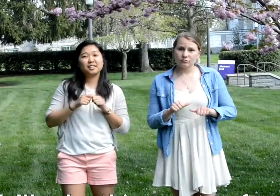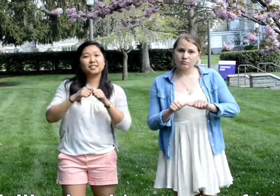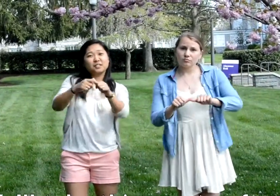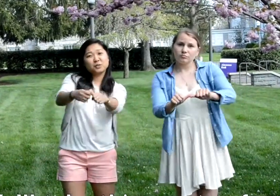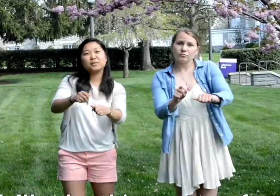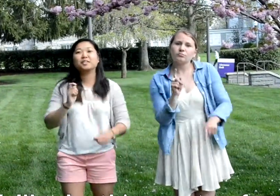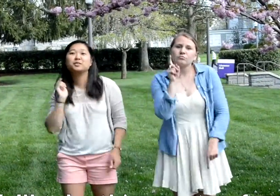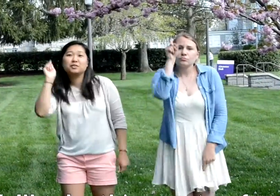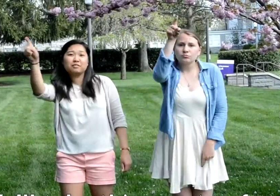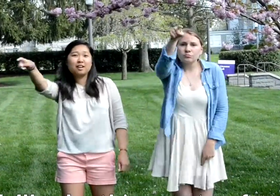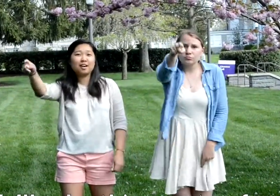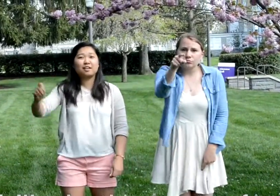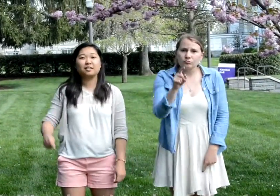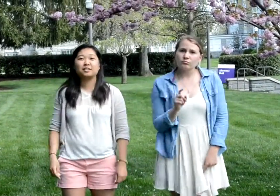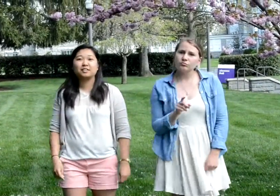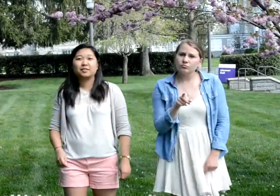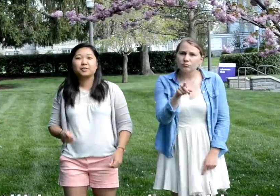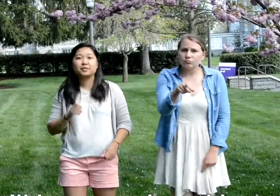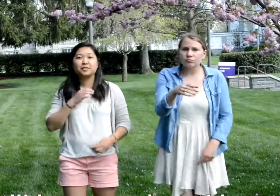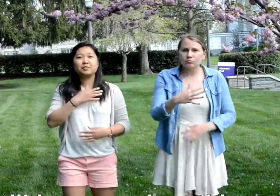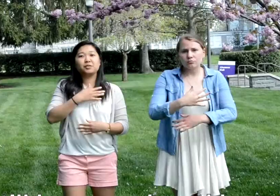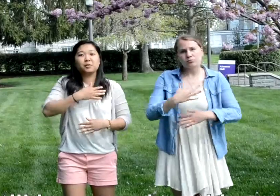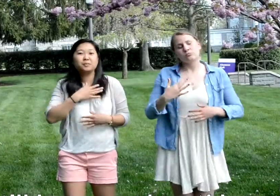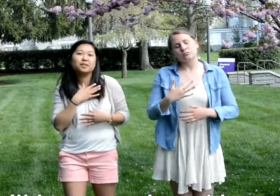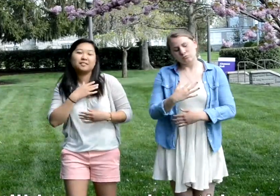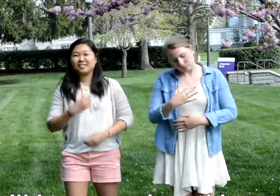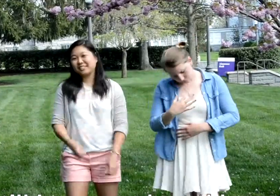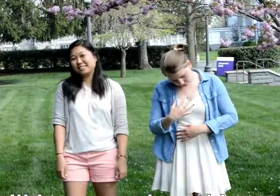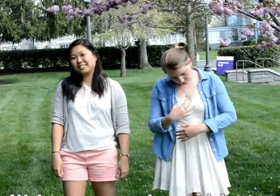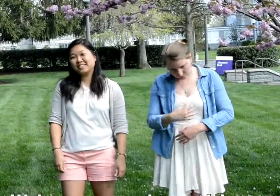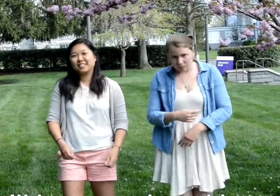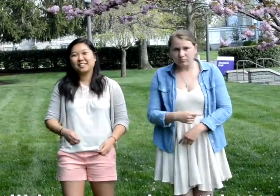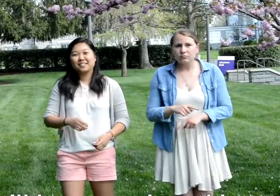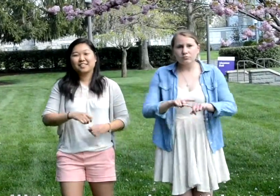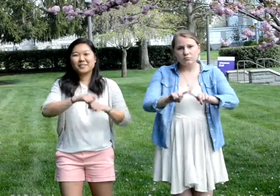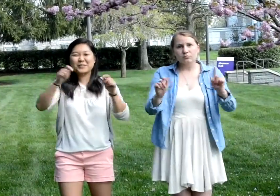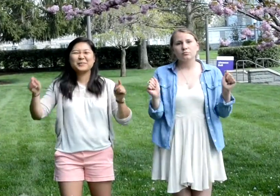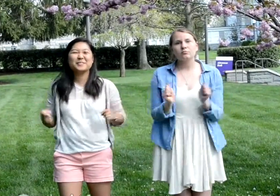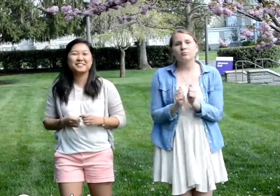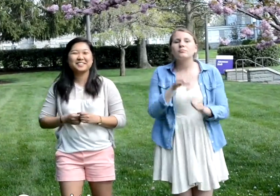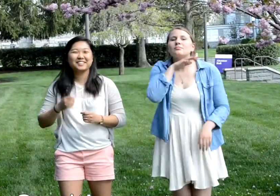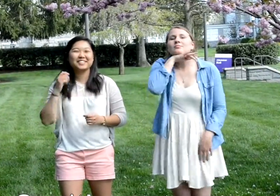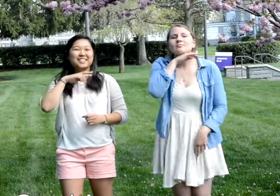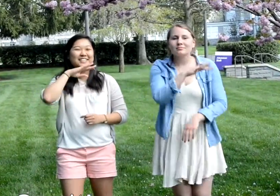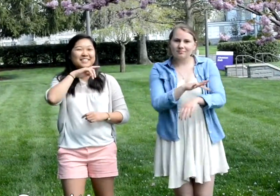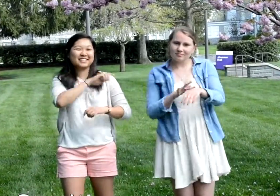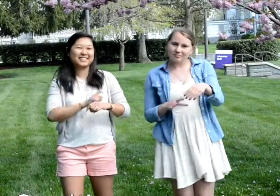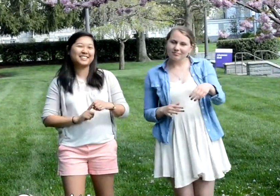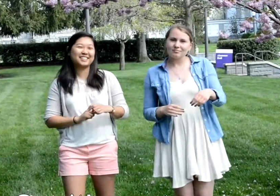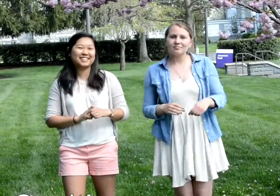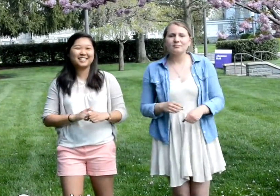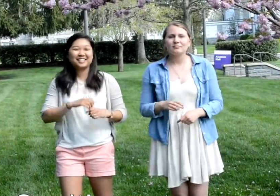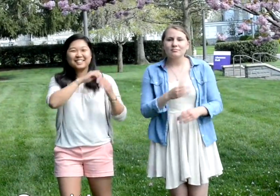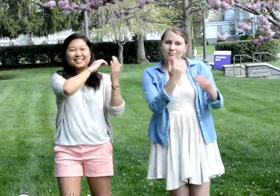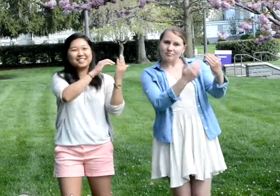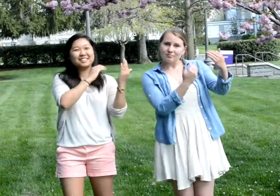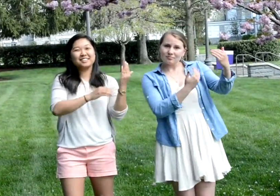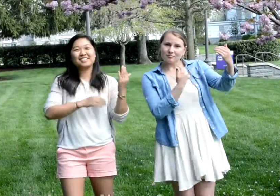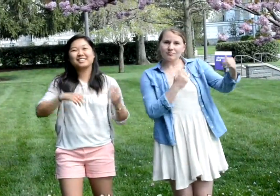You'll take this way too far It'll leave you breathless Or with a nasty scar